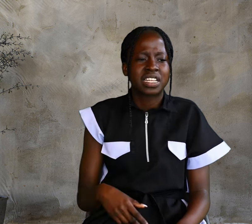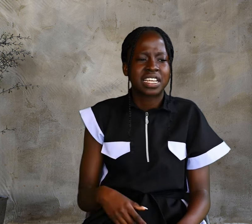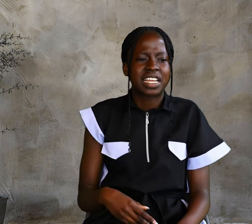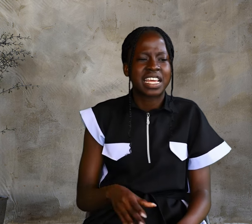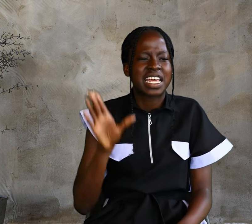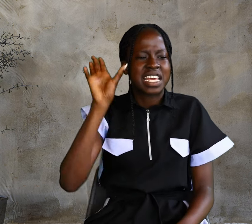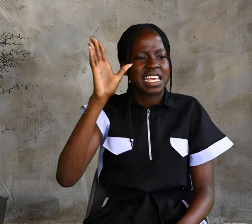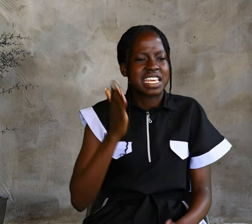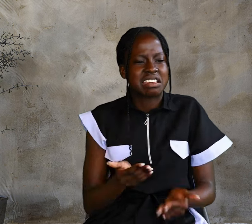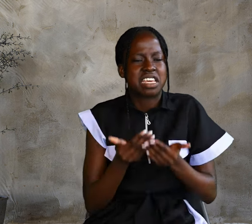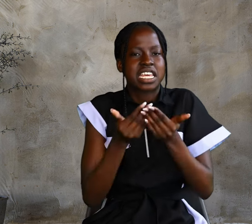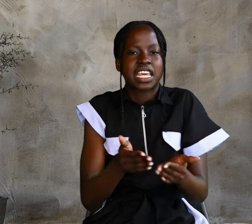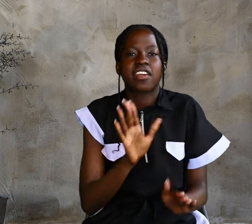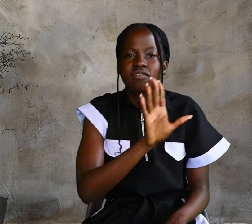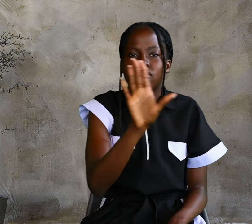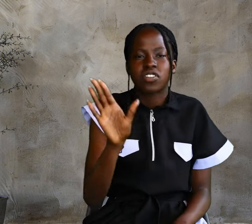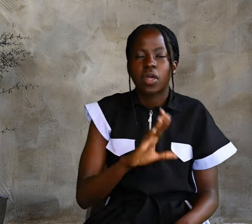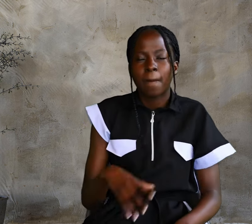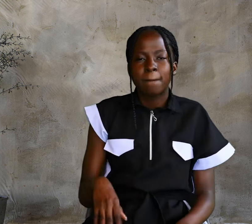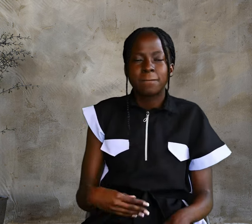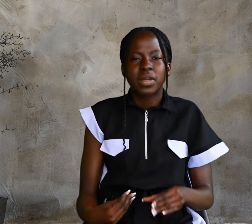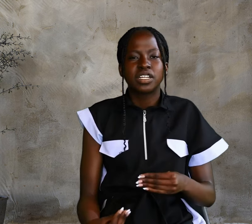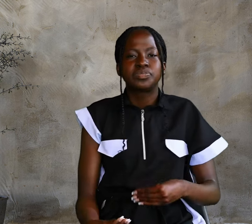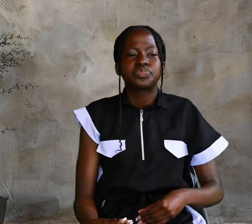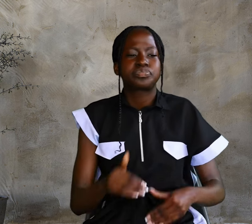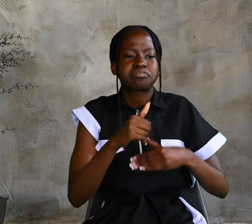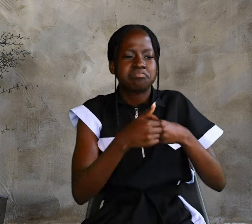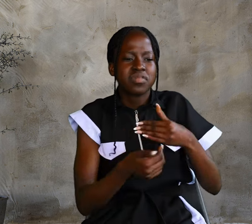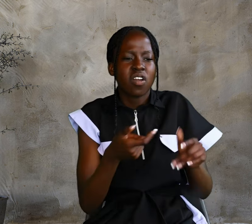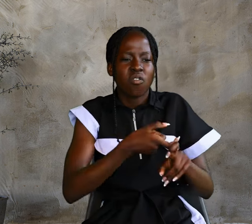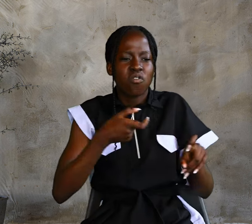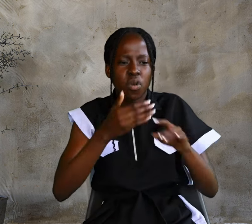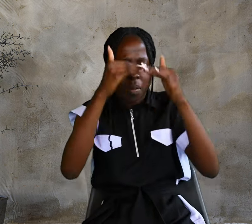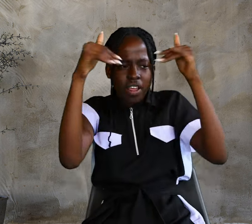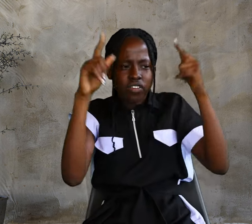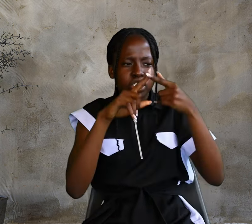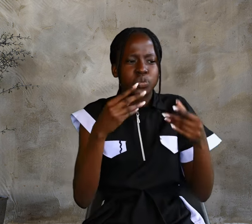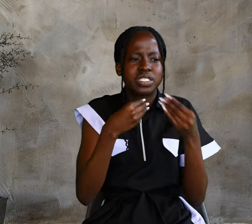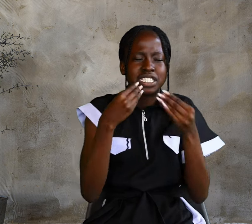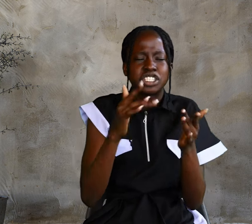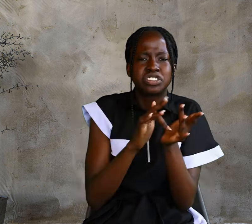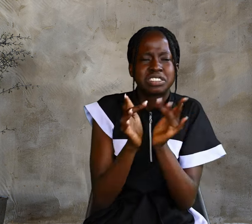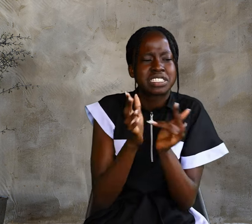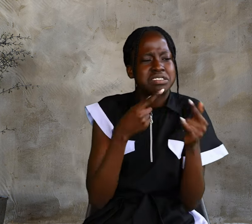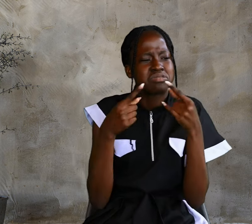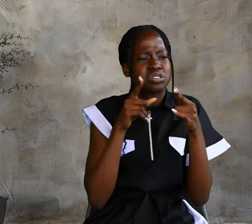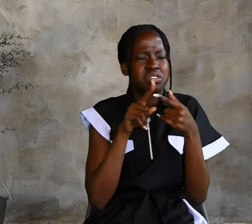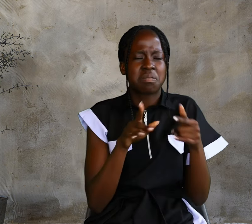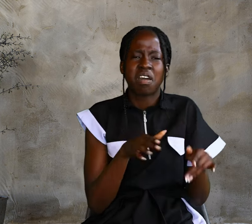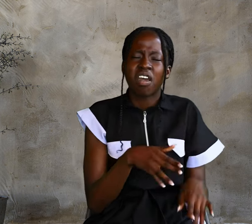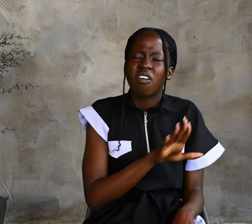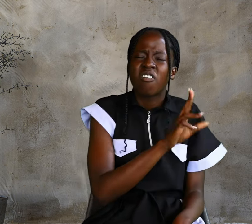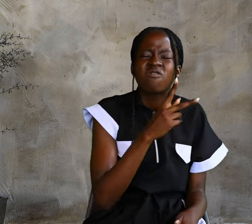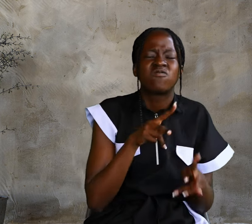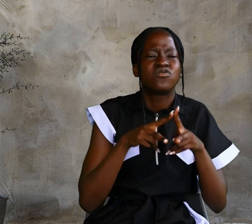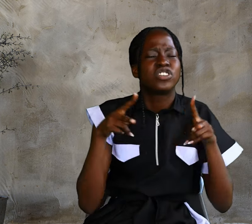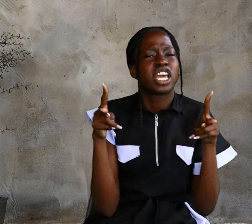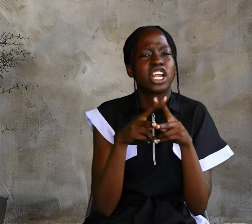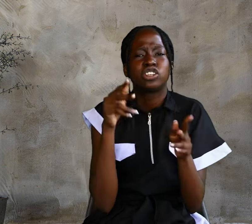gave them bread from heaven to eat. Jesus said to them, Very truly I tell